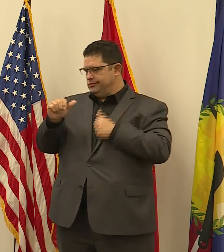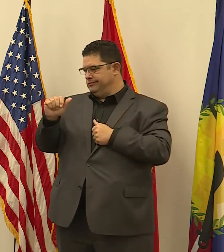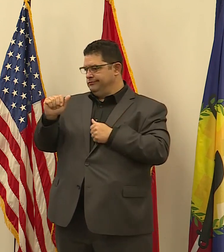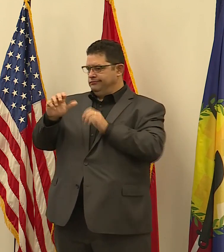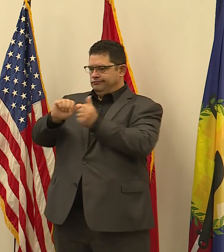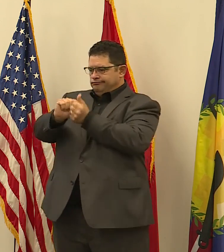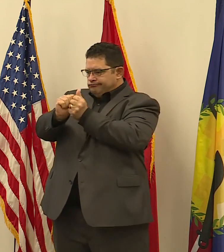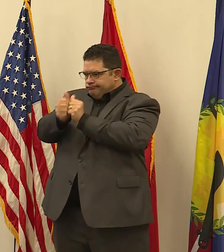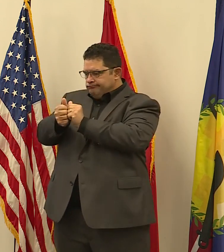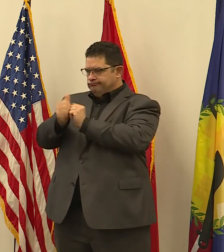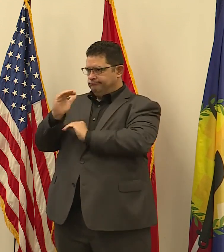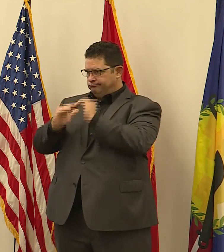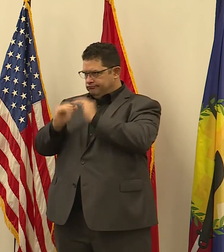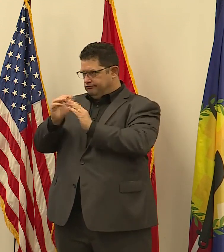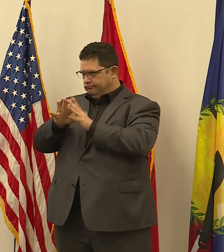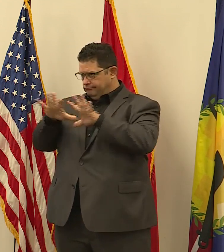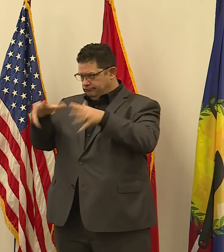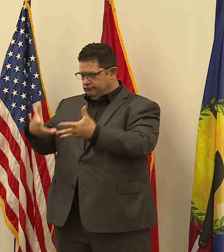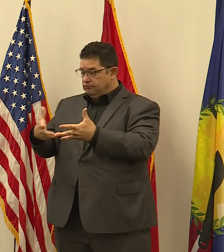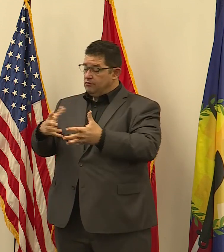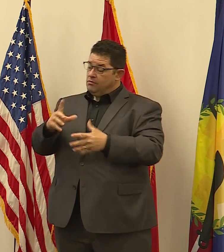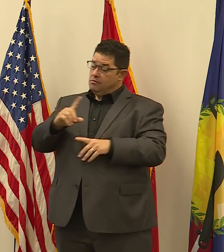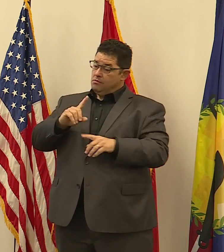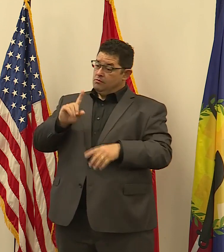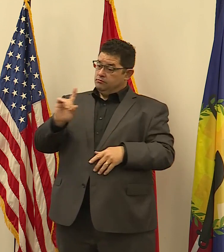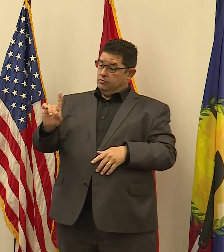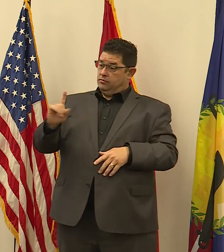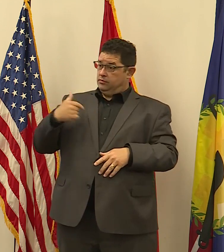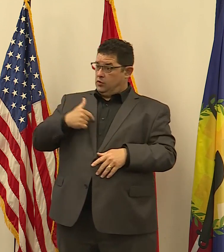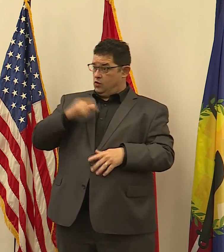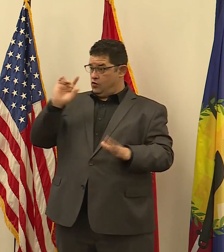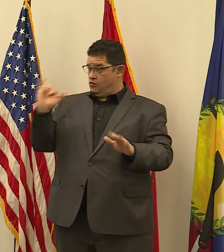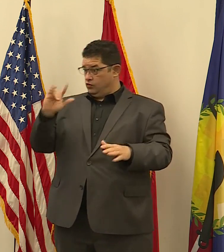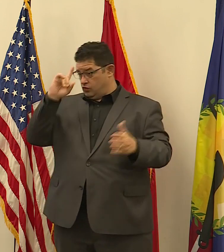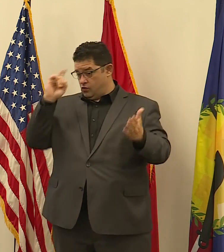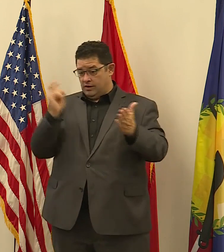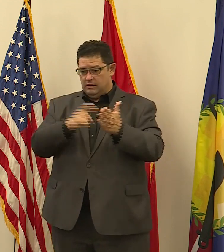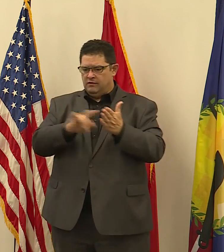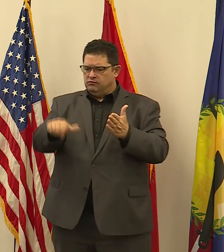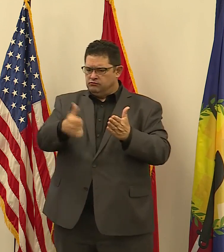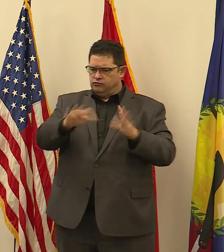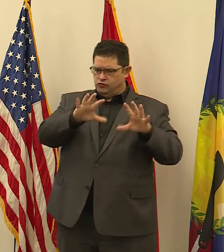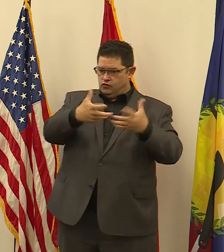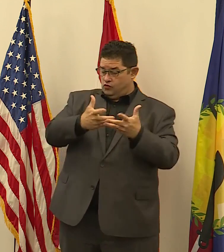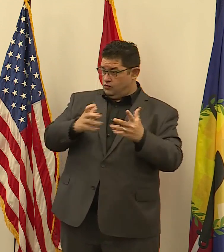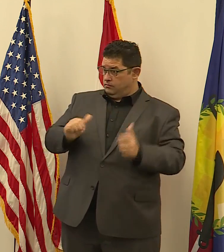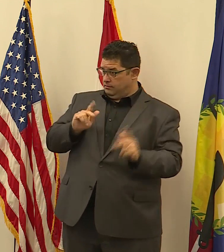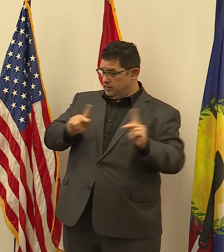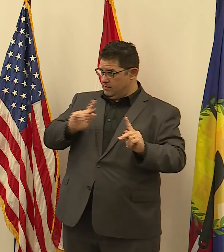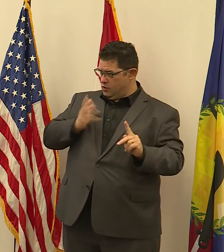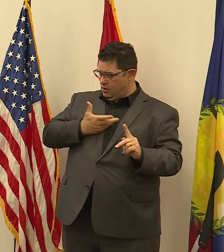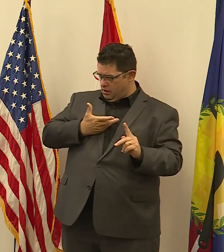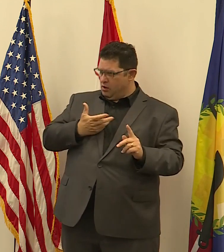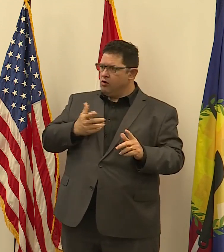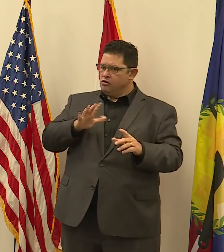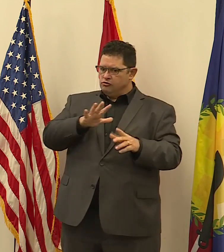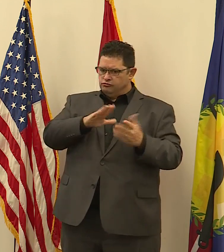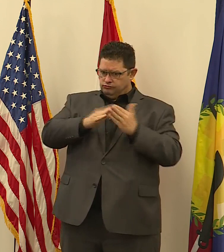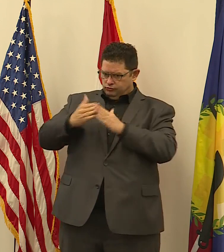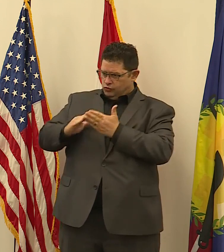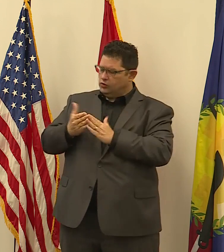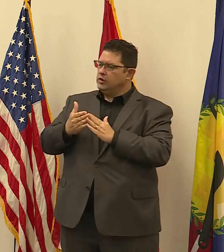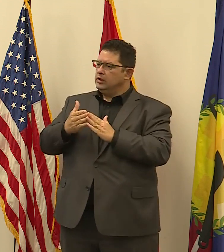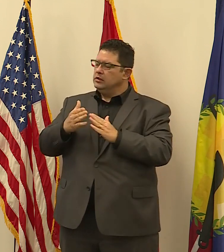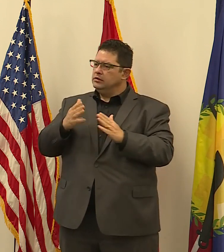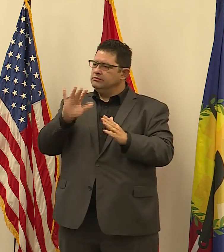But we've also identified another group of residents in our community that are disproportionately affected, and that is our Hispanic